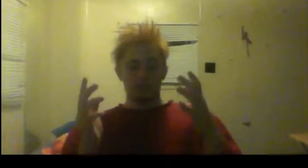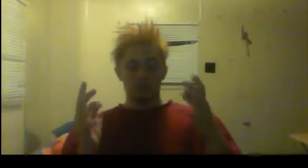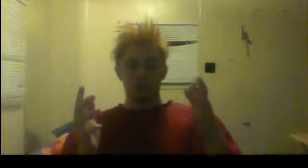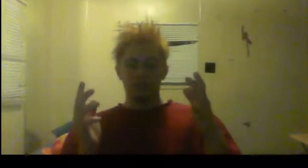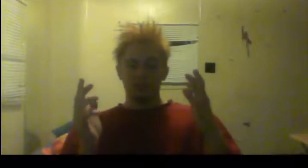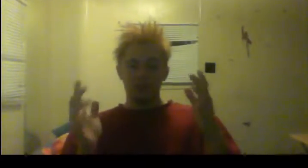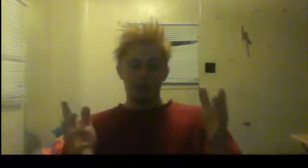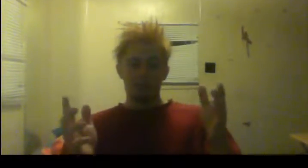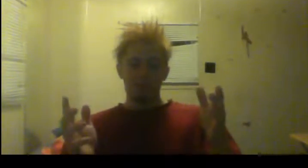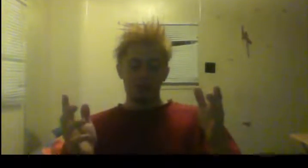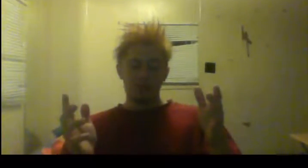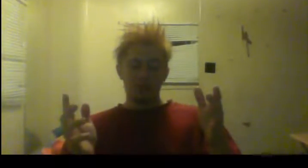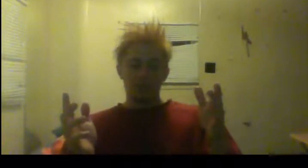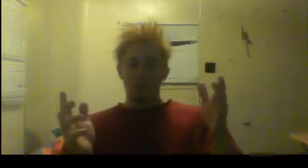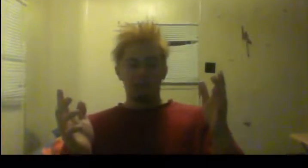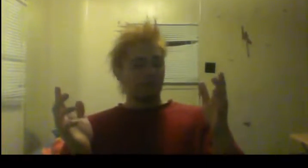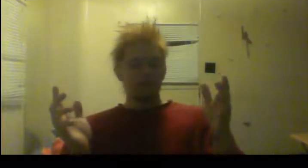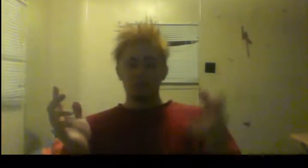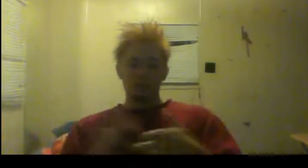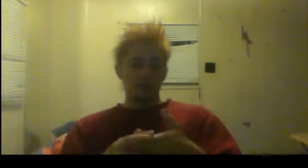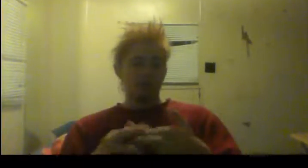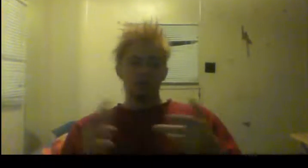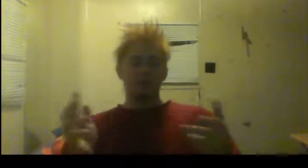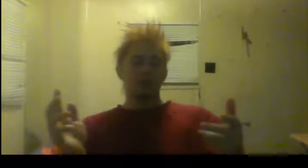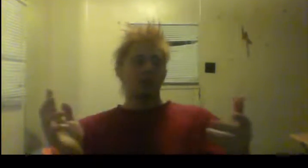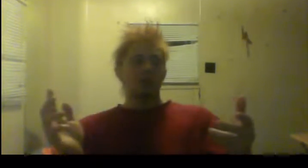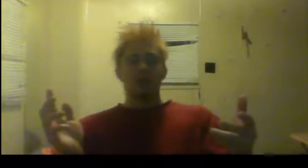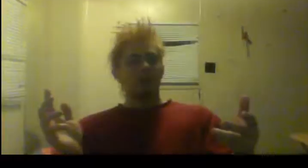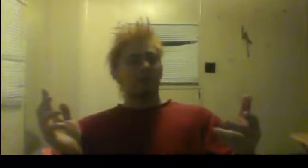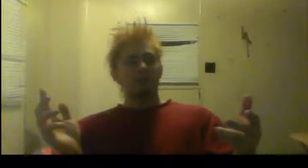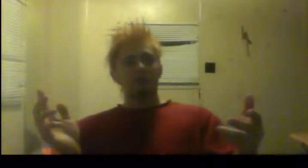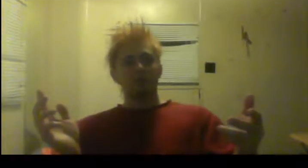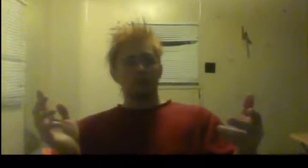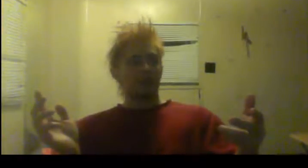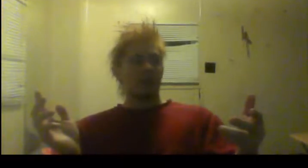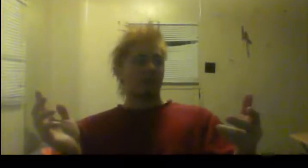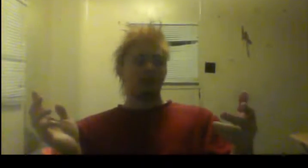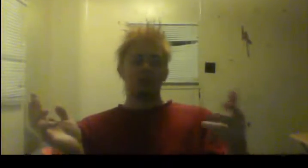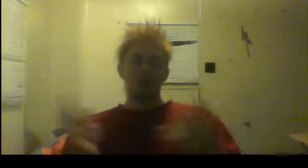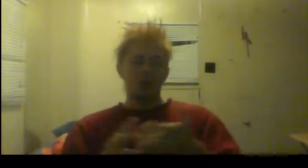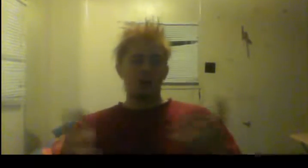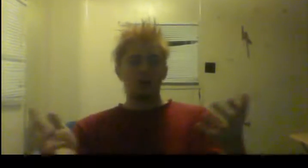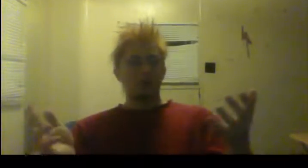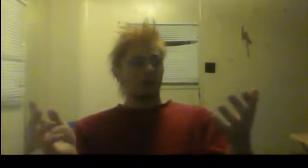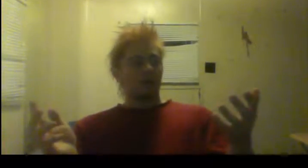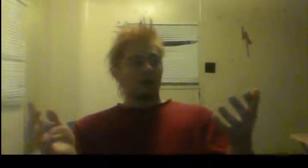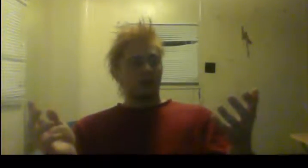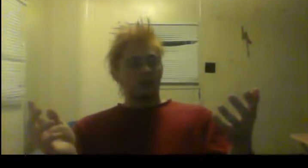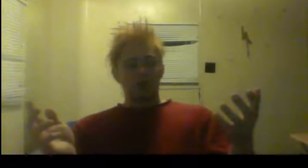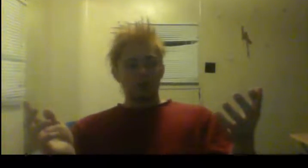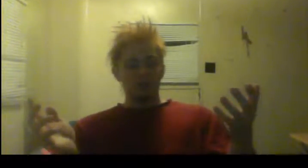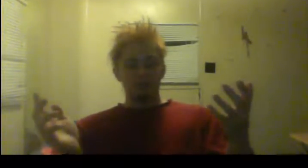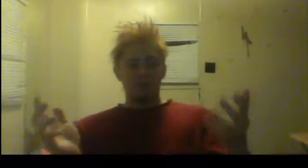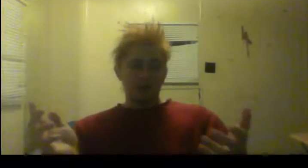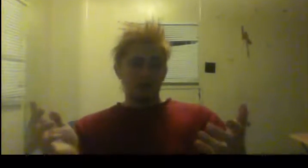successful in bodybuilding, even if you don't have any money, even if you don't have a car. I use a bike.